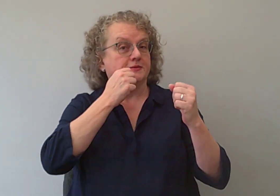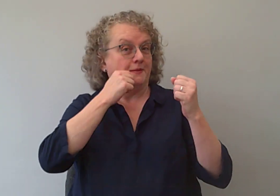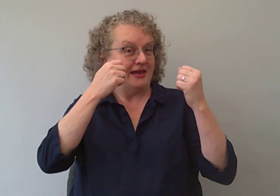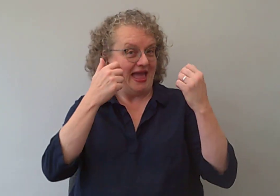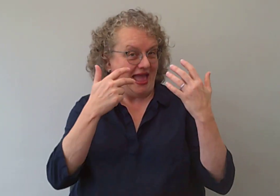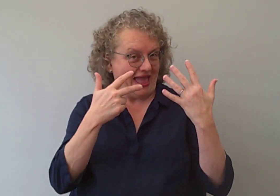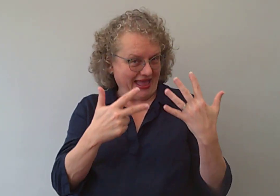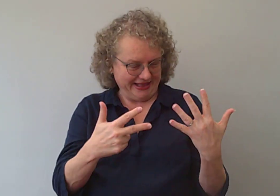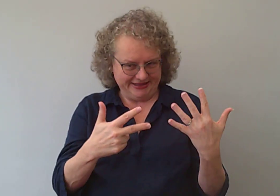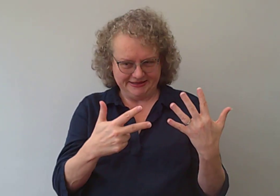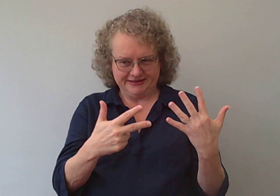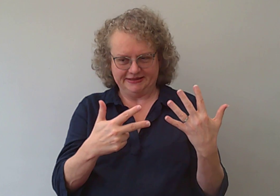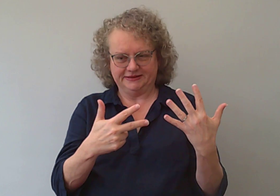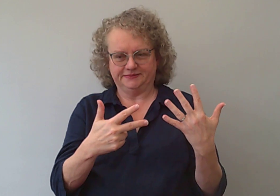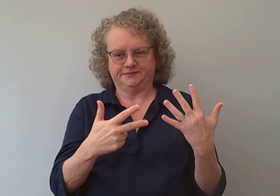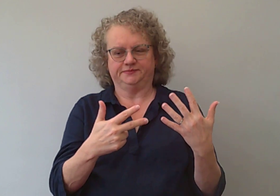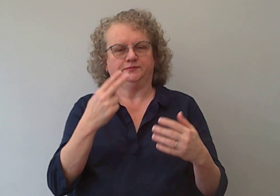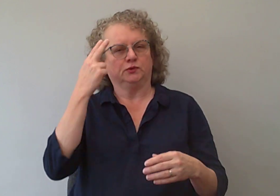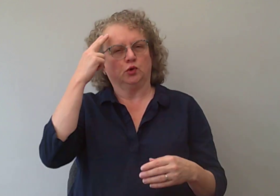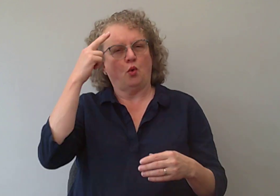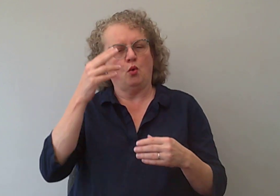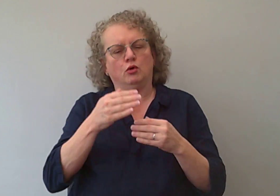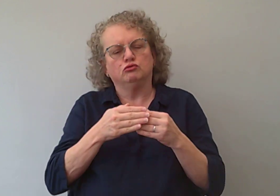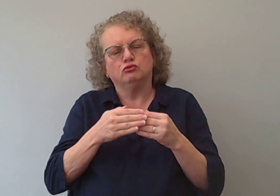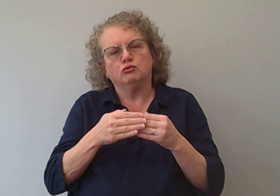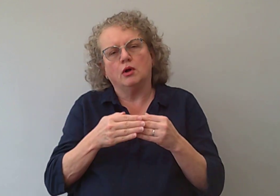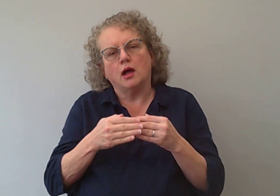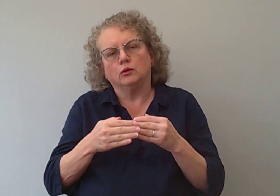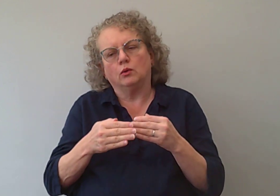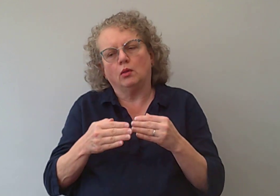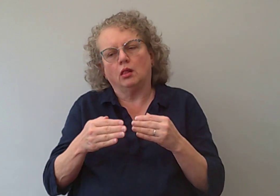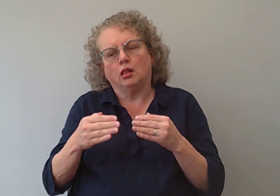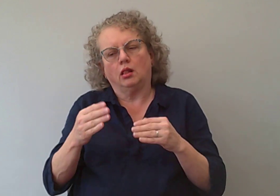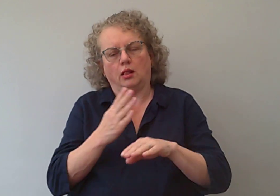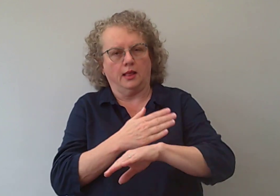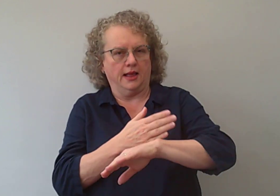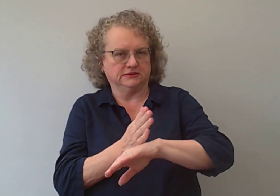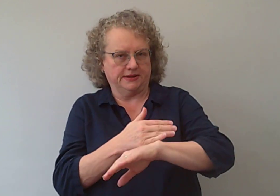Number eight, this is called gradual aspect.